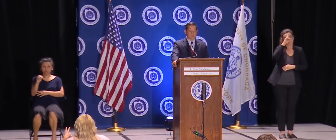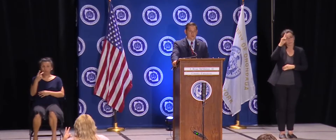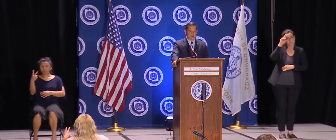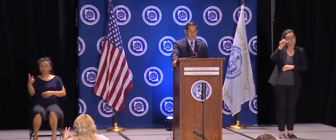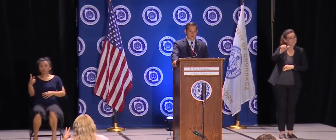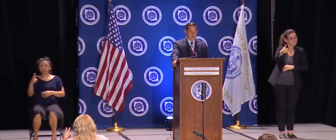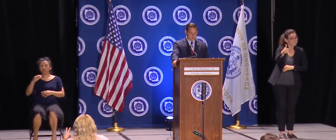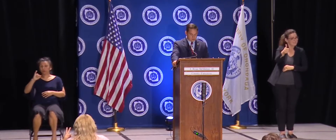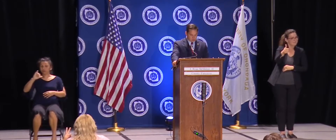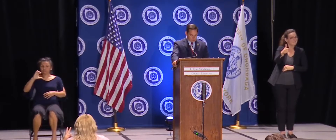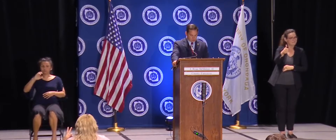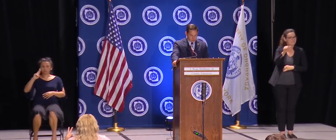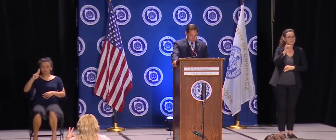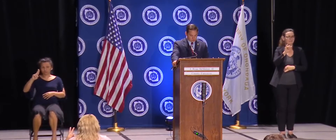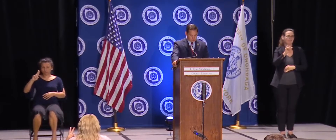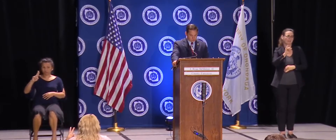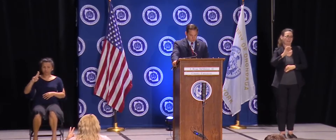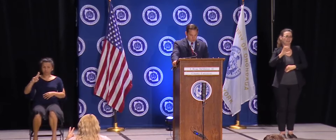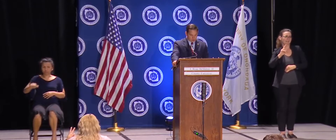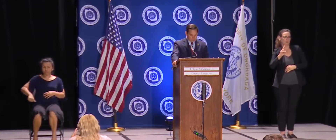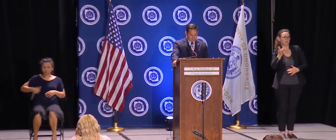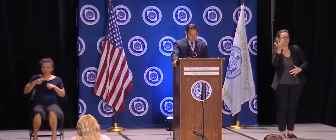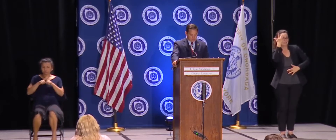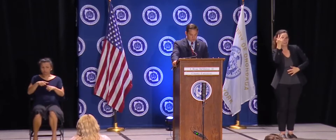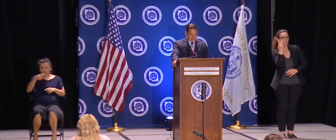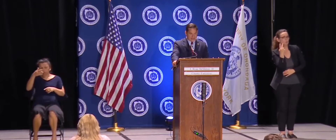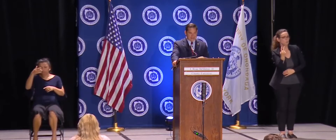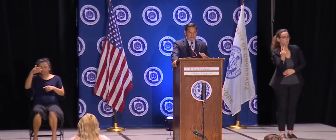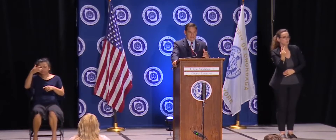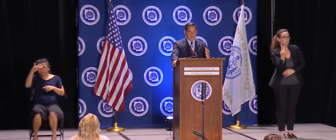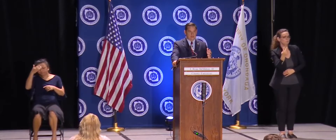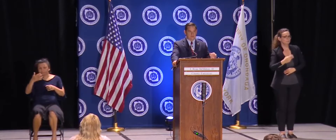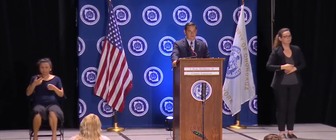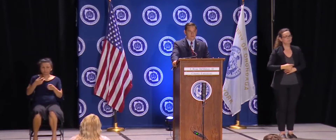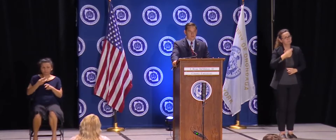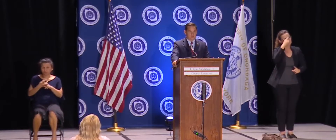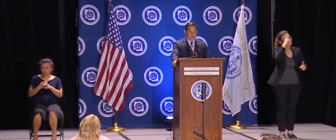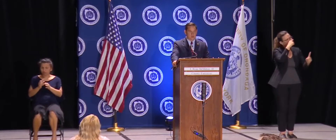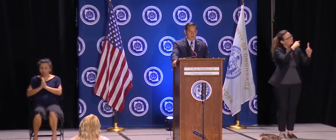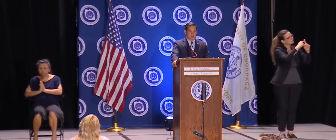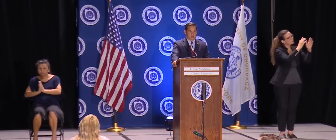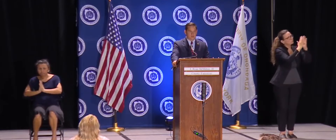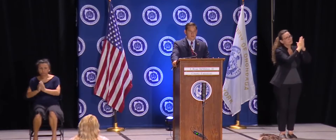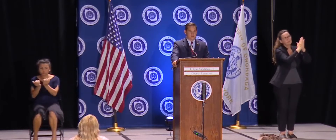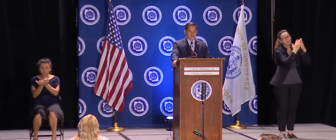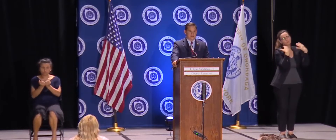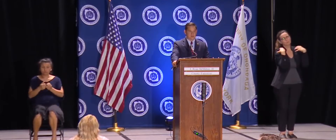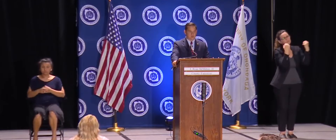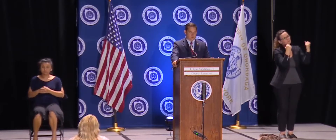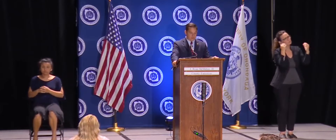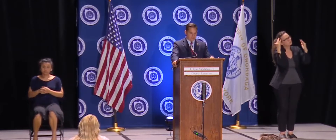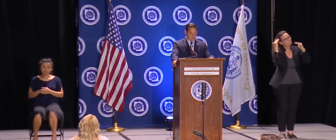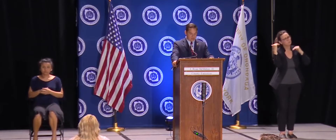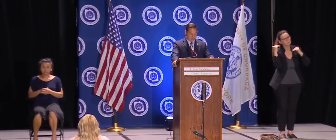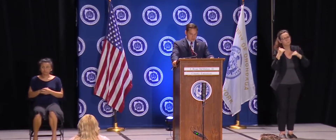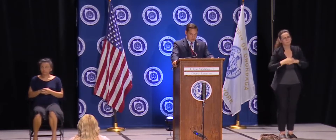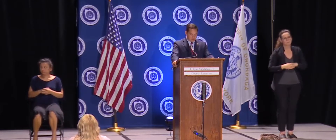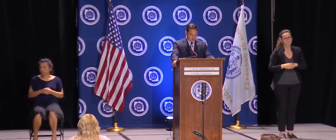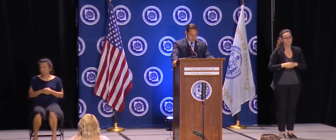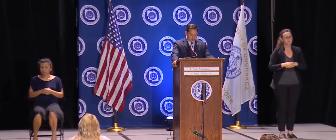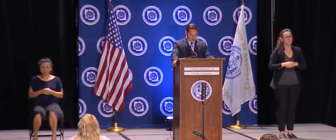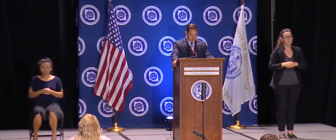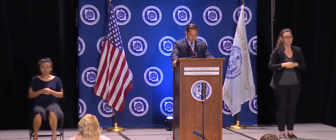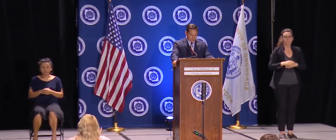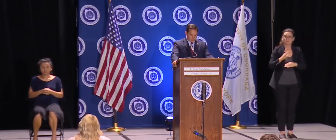individuals in our thoughts and in our prayers. But certainly 9, 10, 11, these are all – this is all territory we haven't been in